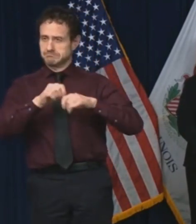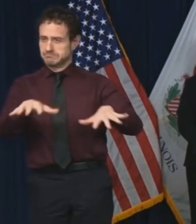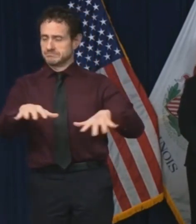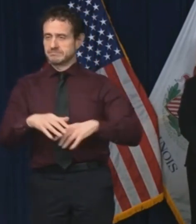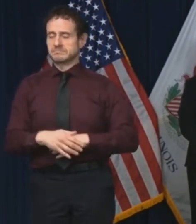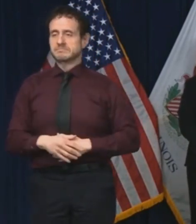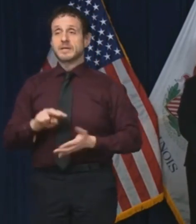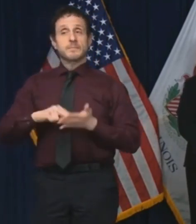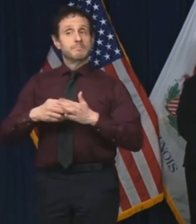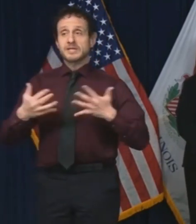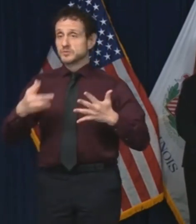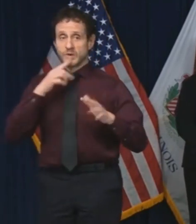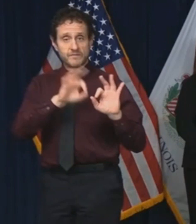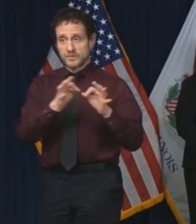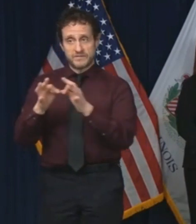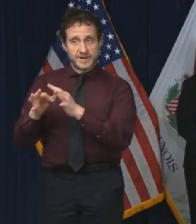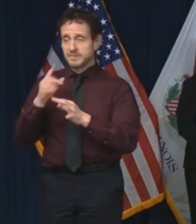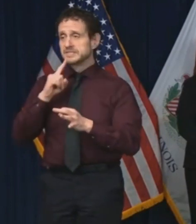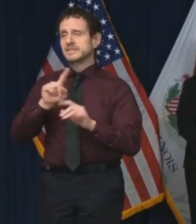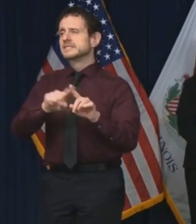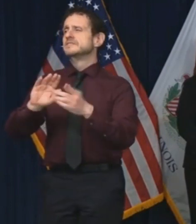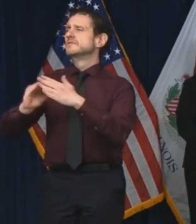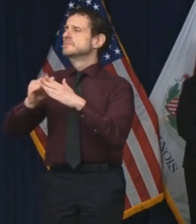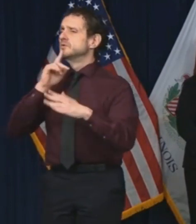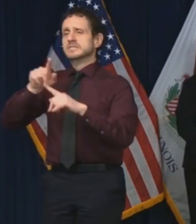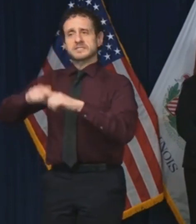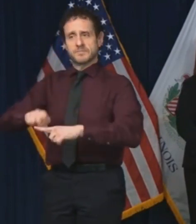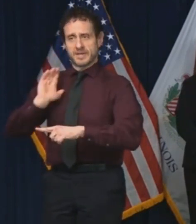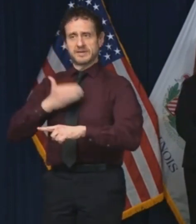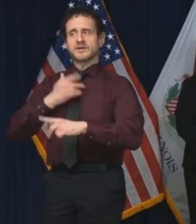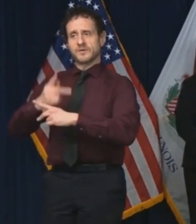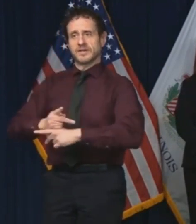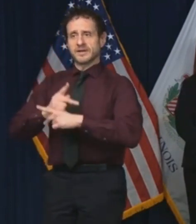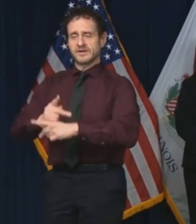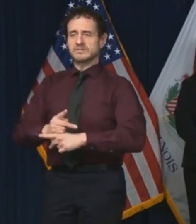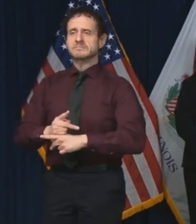for our families and the communities that rely on our system of care.